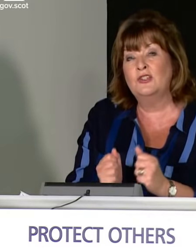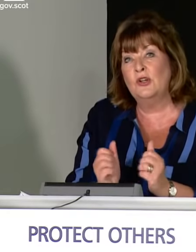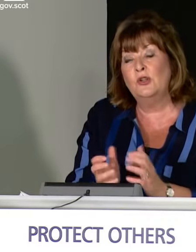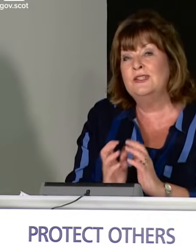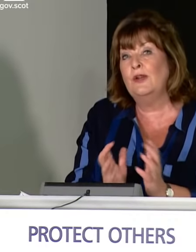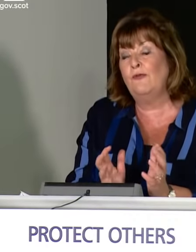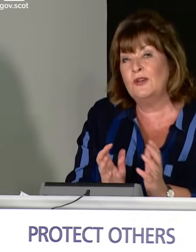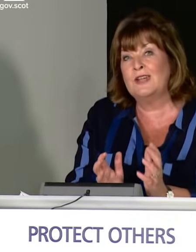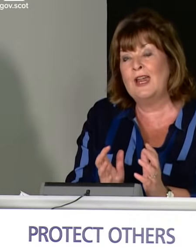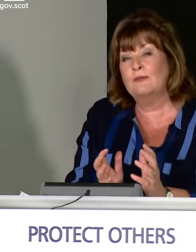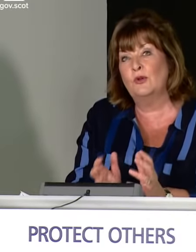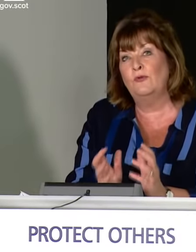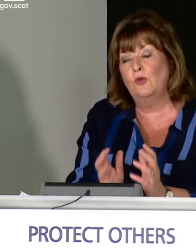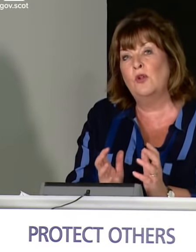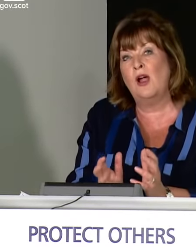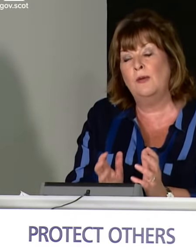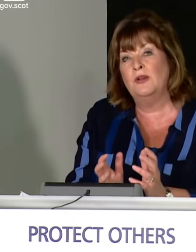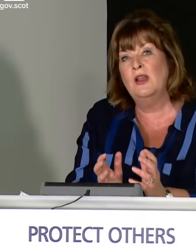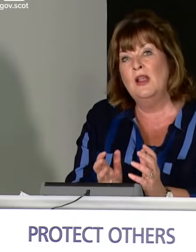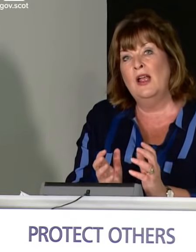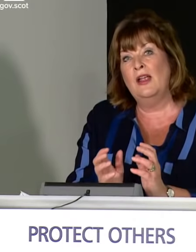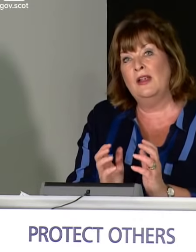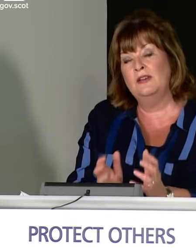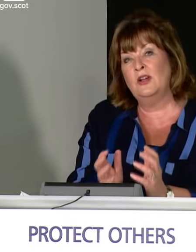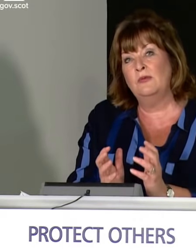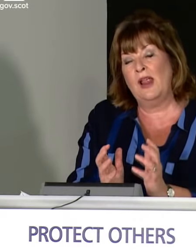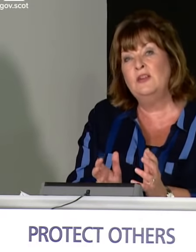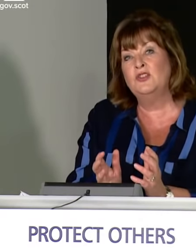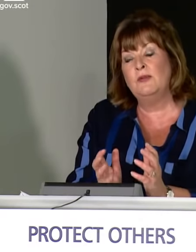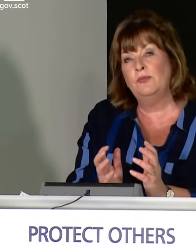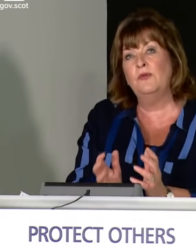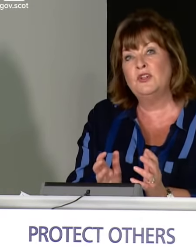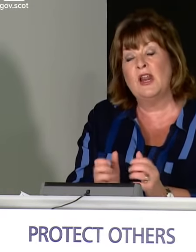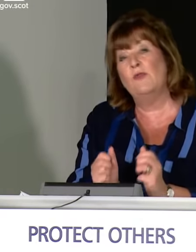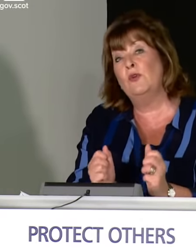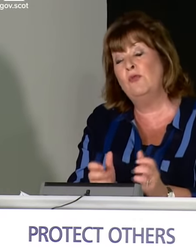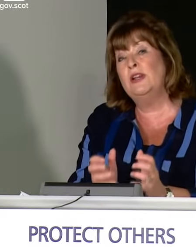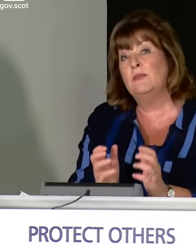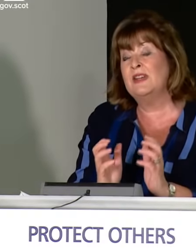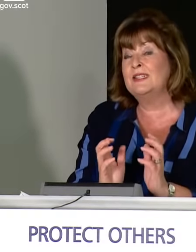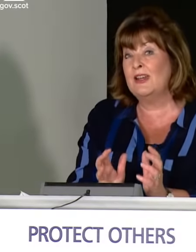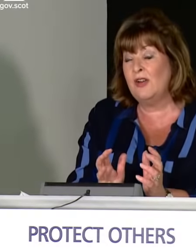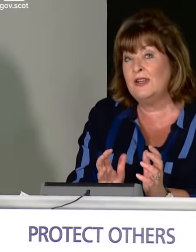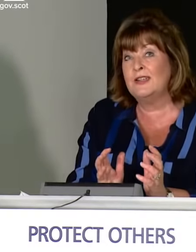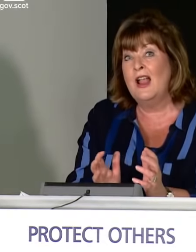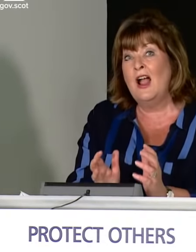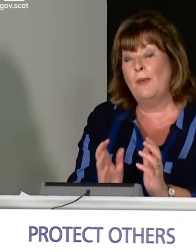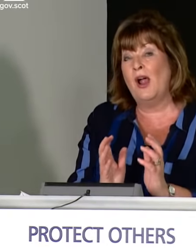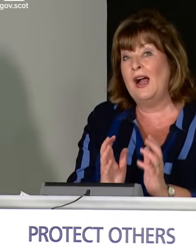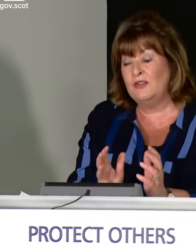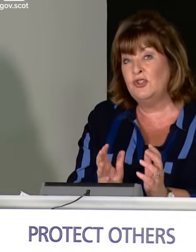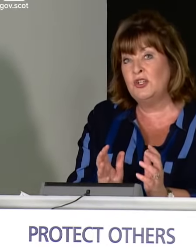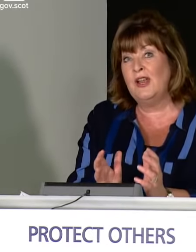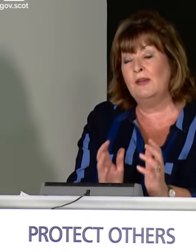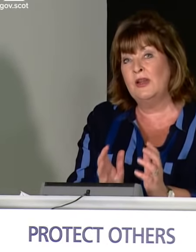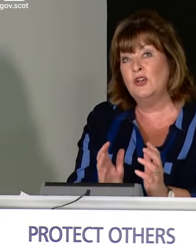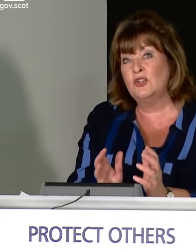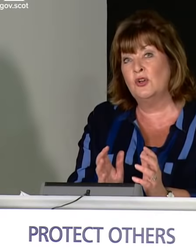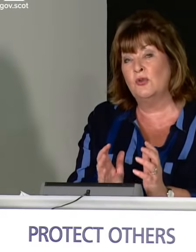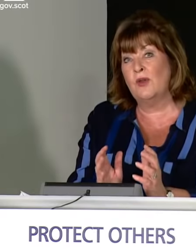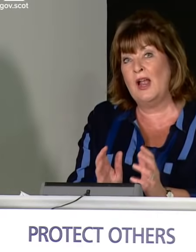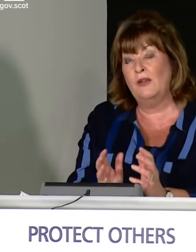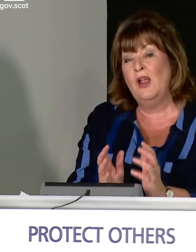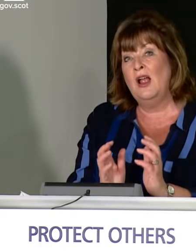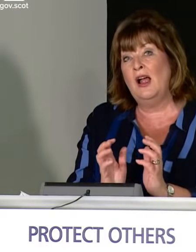to include different types of low carbon in terms of energy provision, if we're really going to be serious about hydrogen and